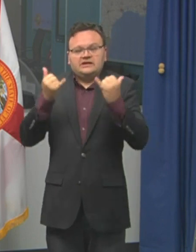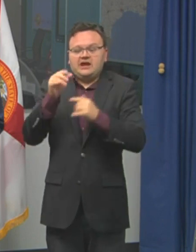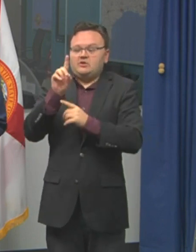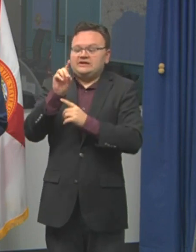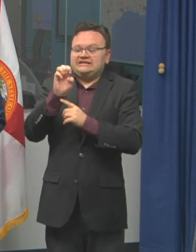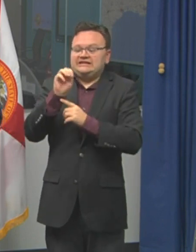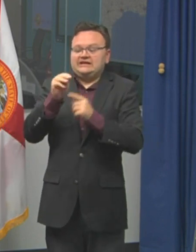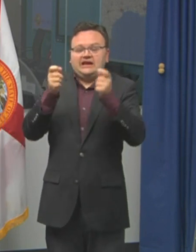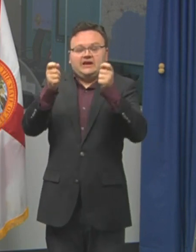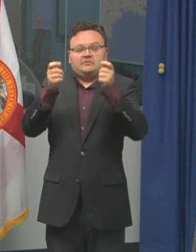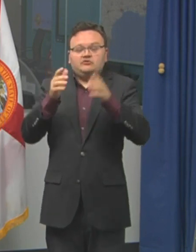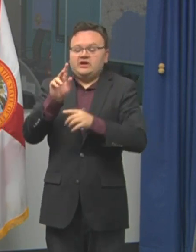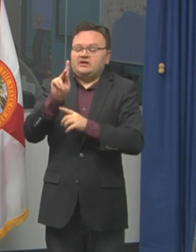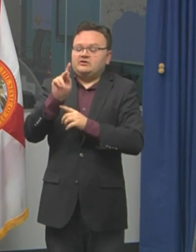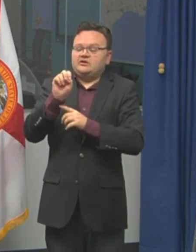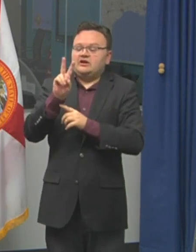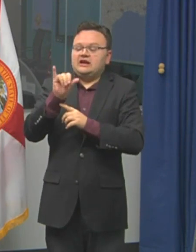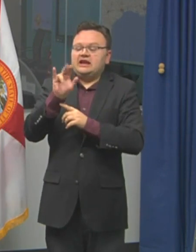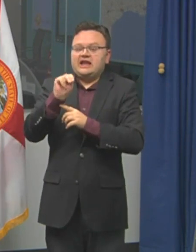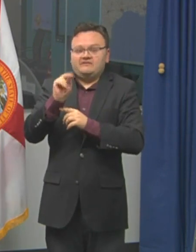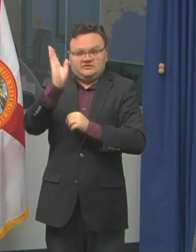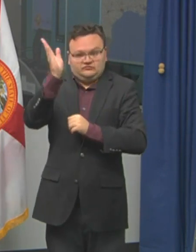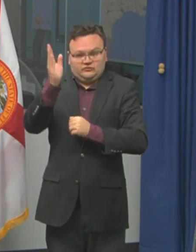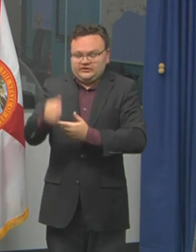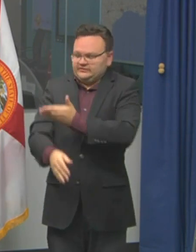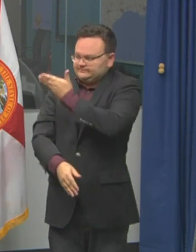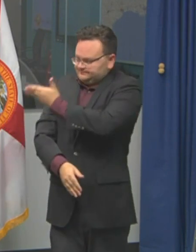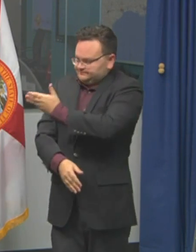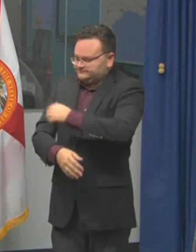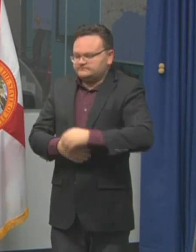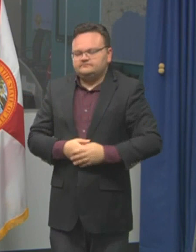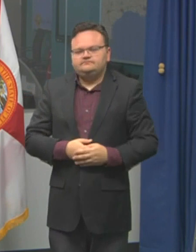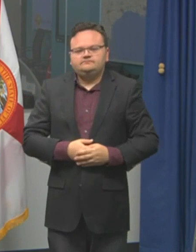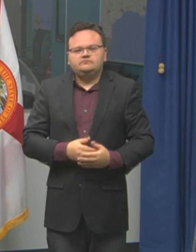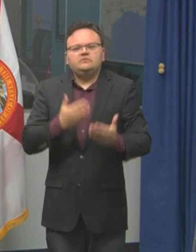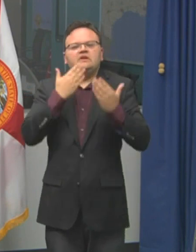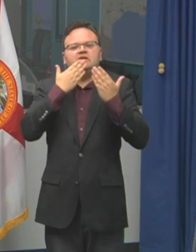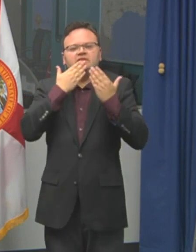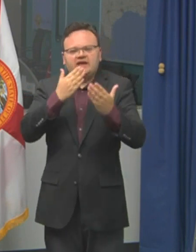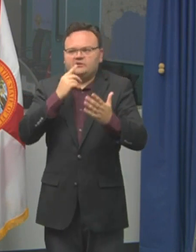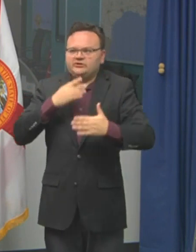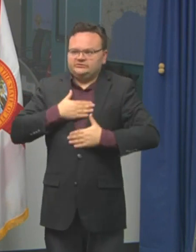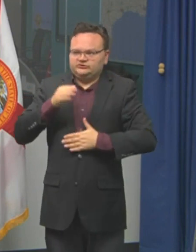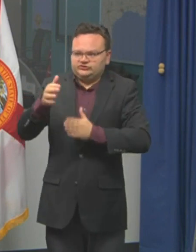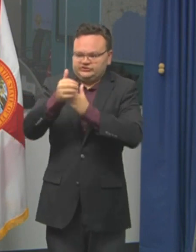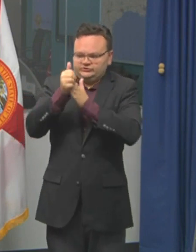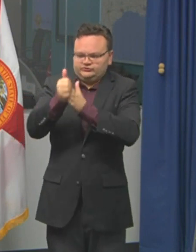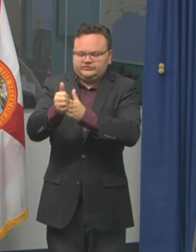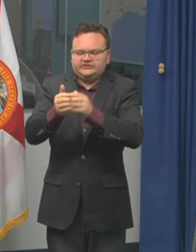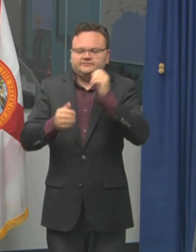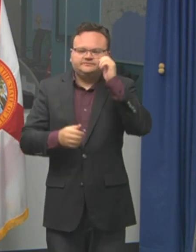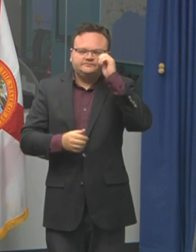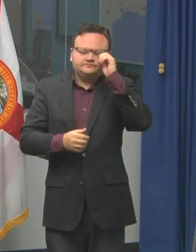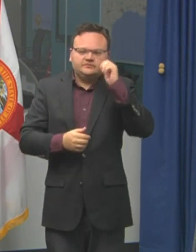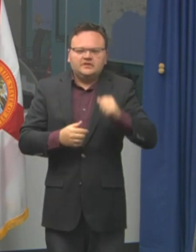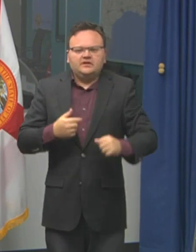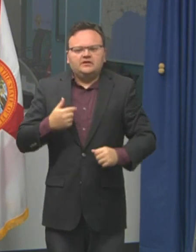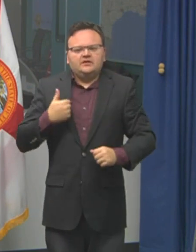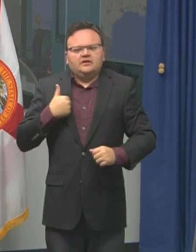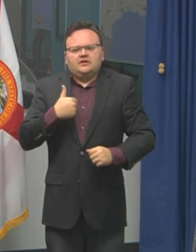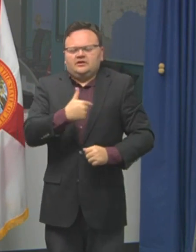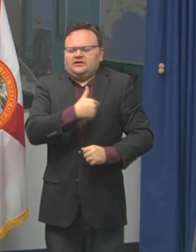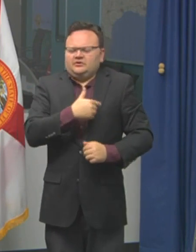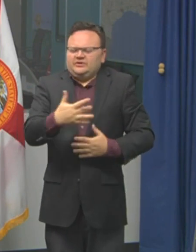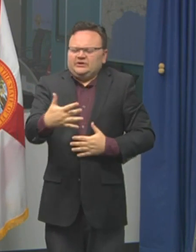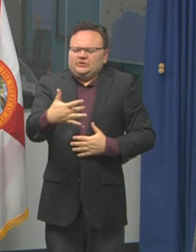say a few things. Thank you, Governor. Thank you for your leadership on this. Again, our hearts and our hearts are